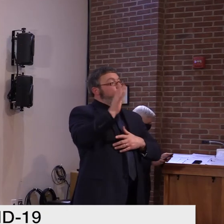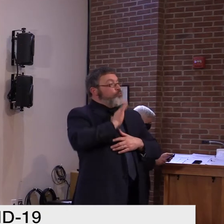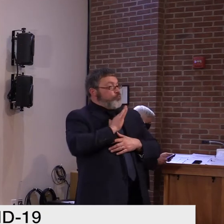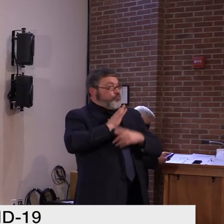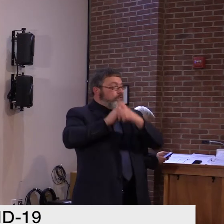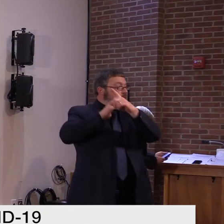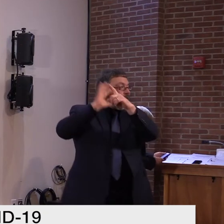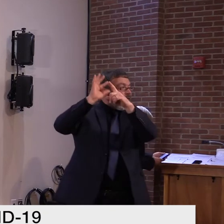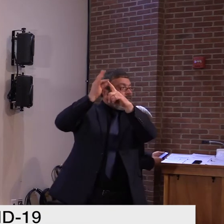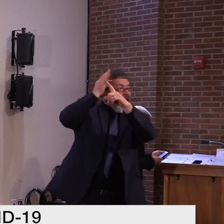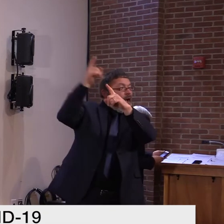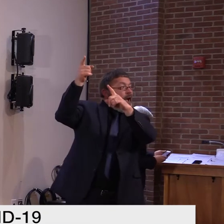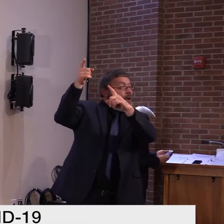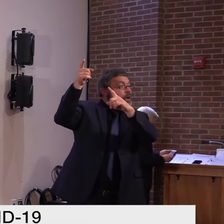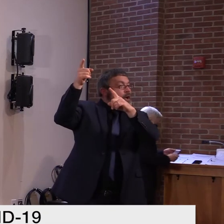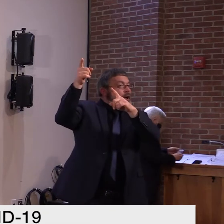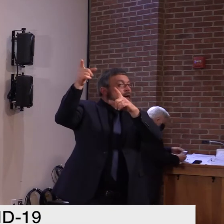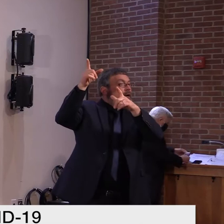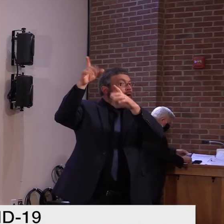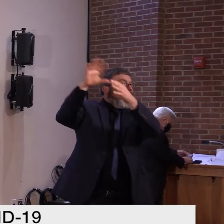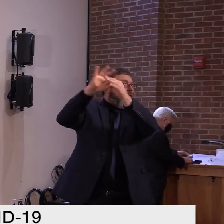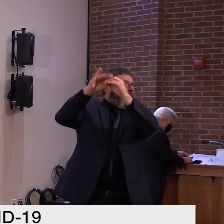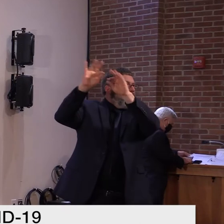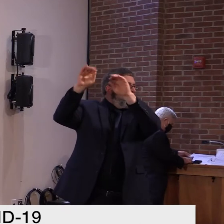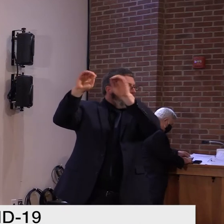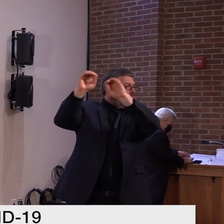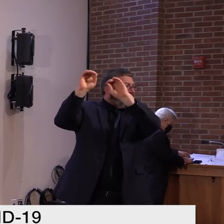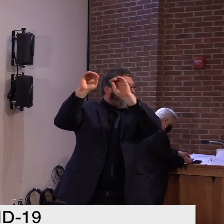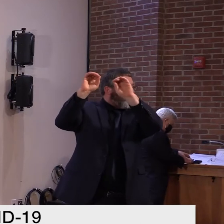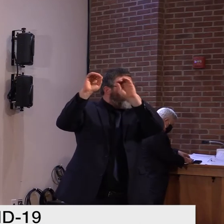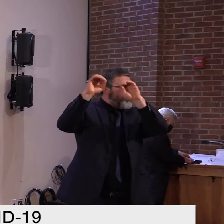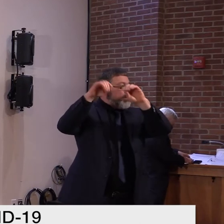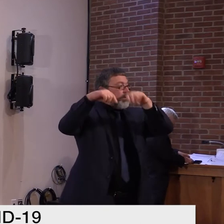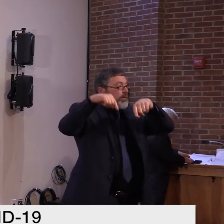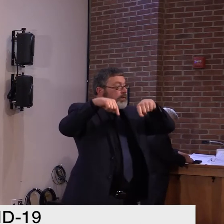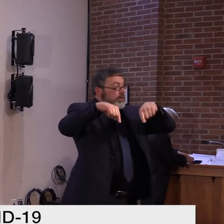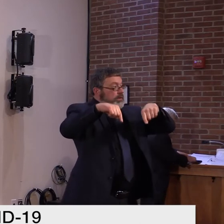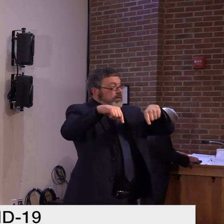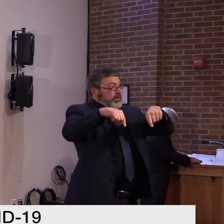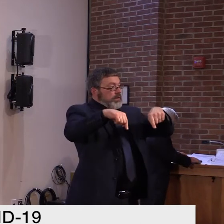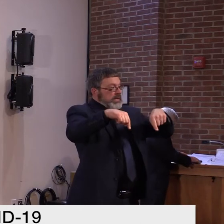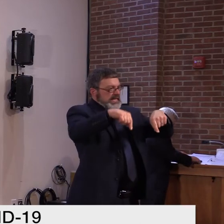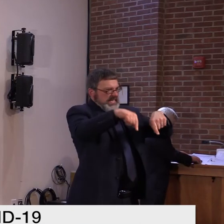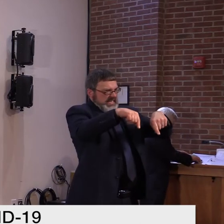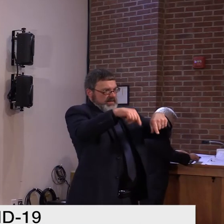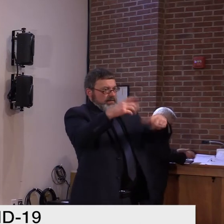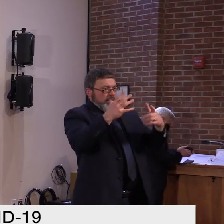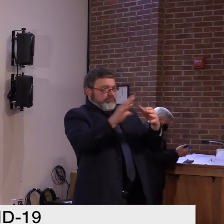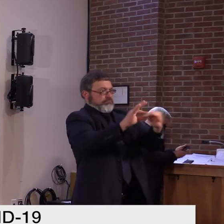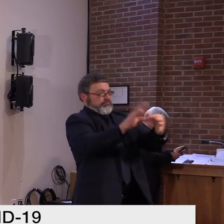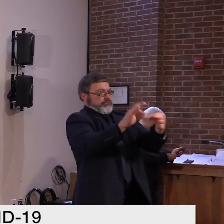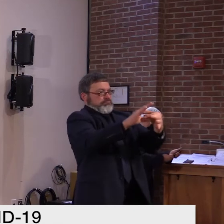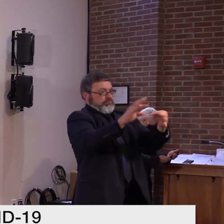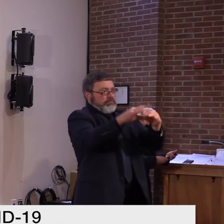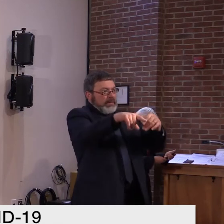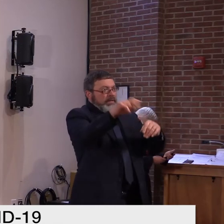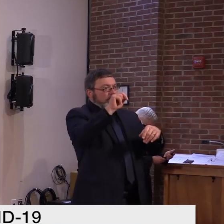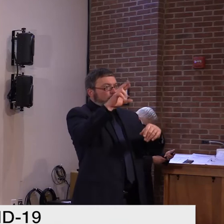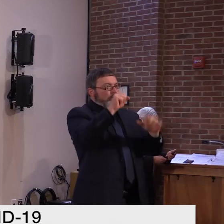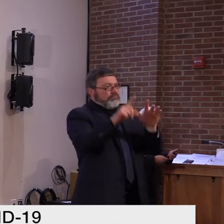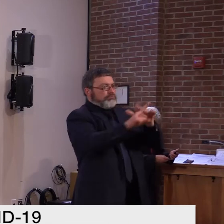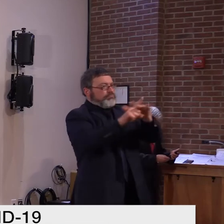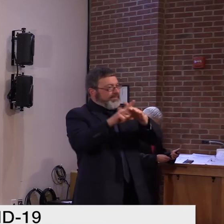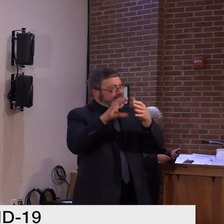things like masks in the news. But what is in the news? And again, this is a sorry state because it's the CDC